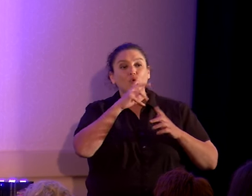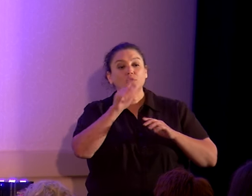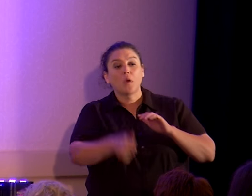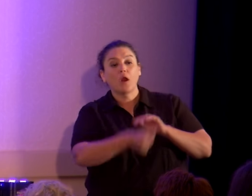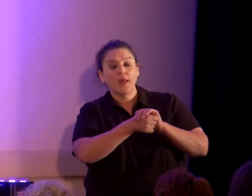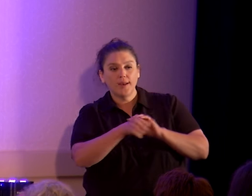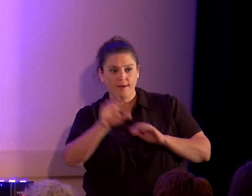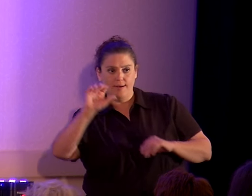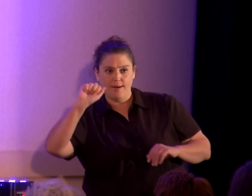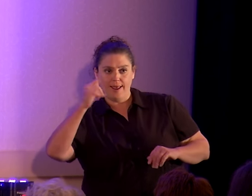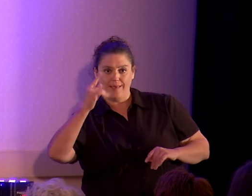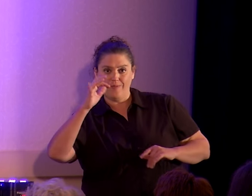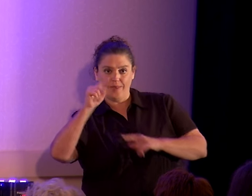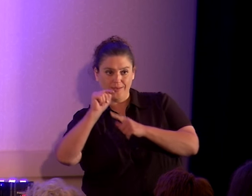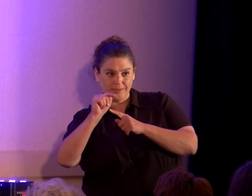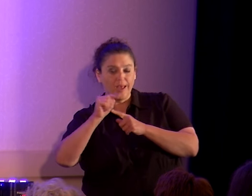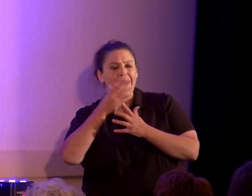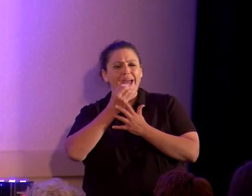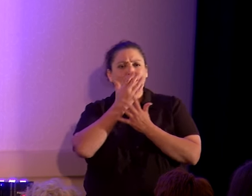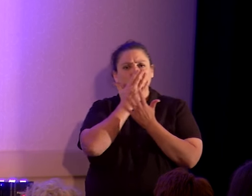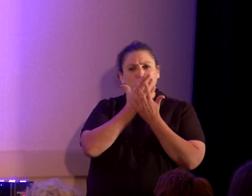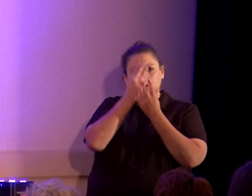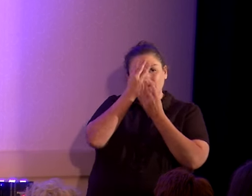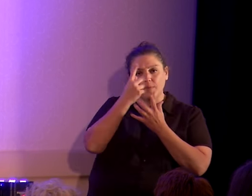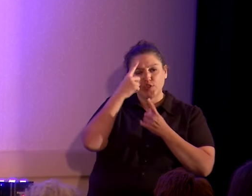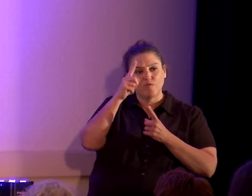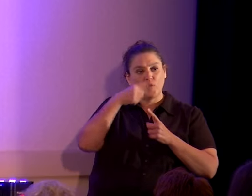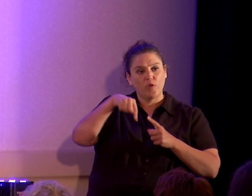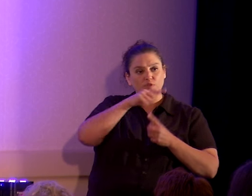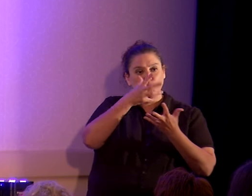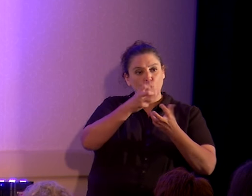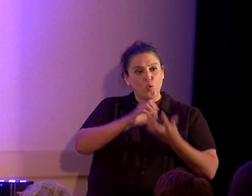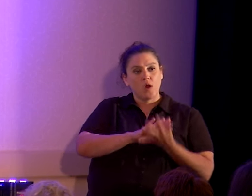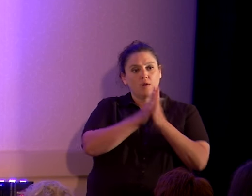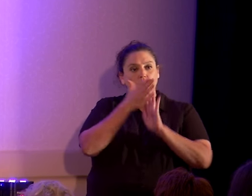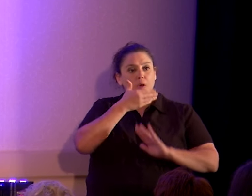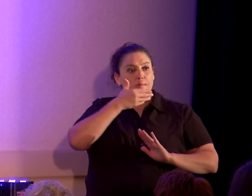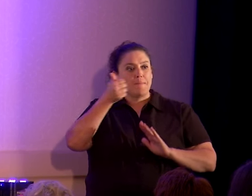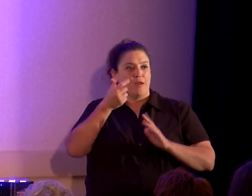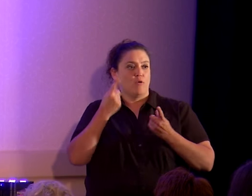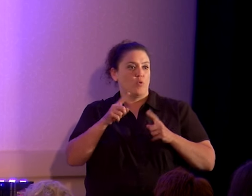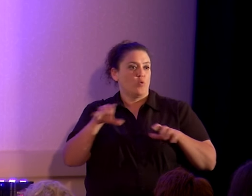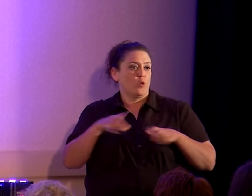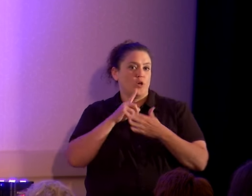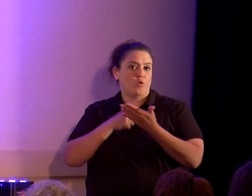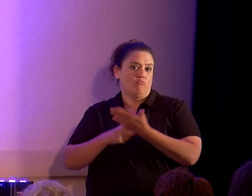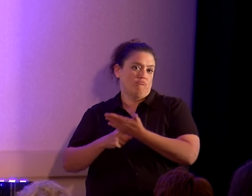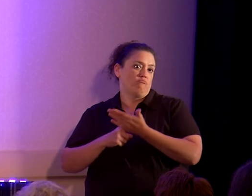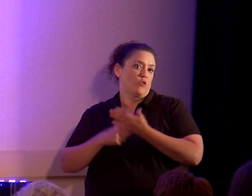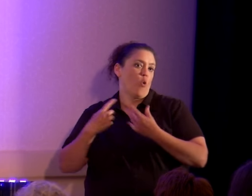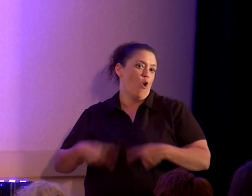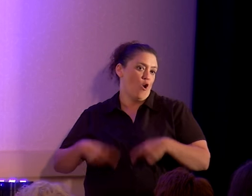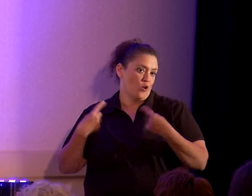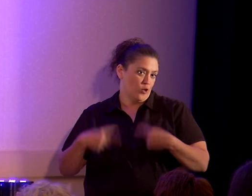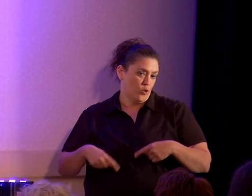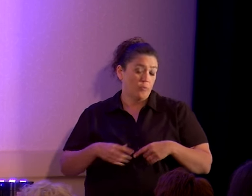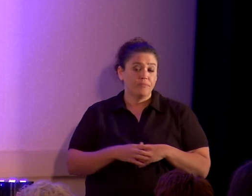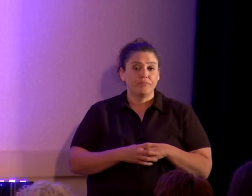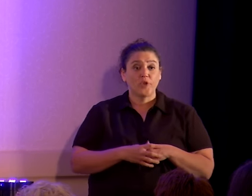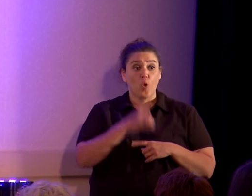and it's good for information for those of us who want to get better at arguing. A single evening debate